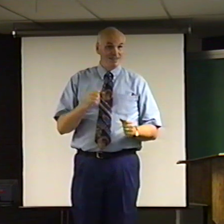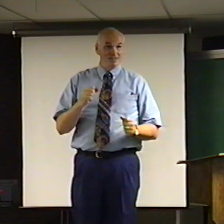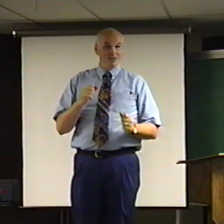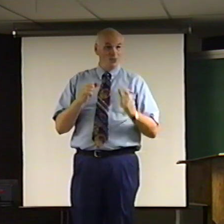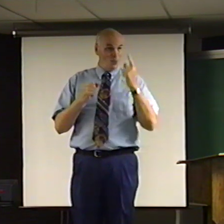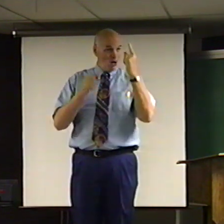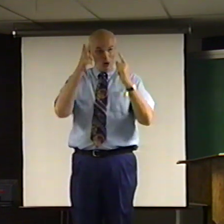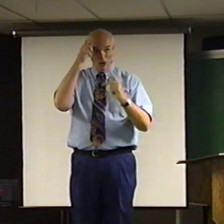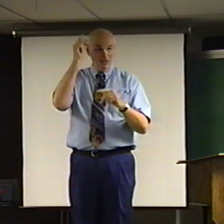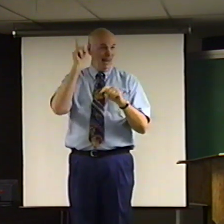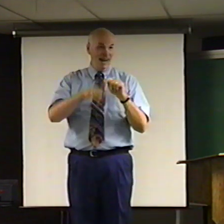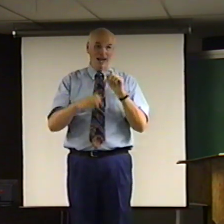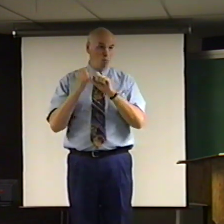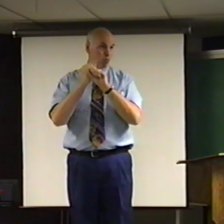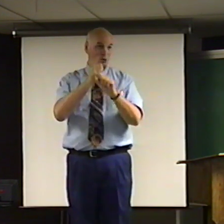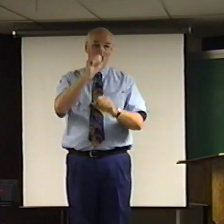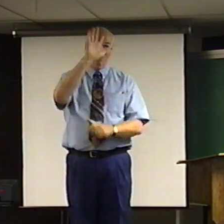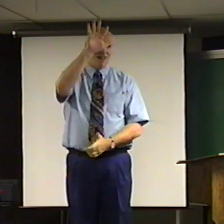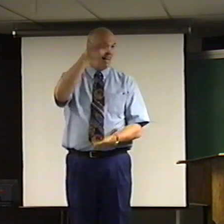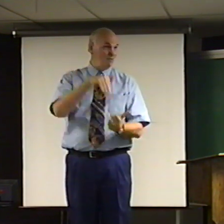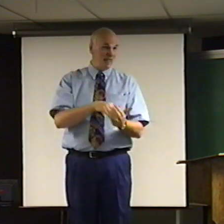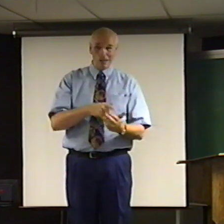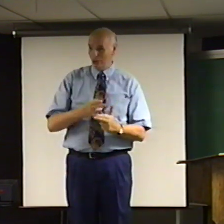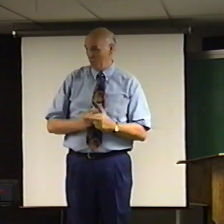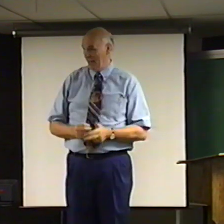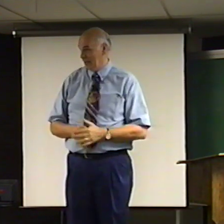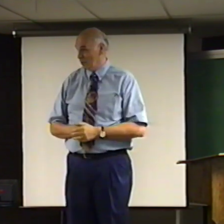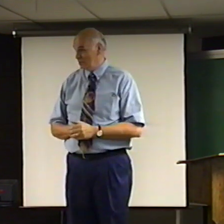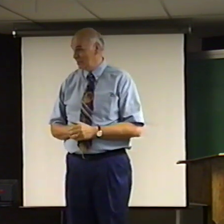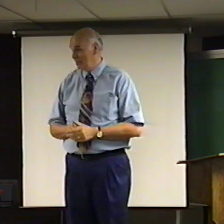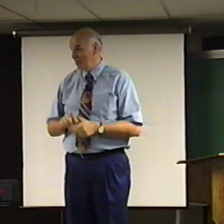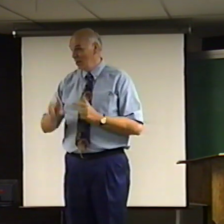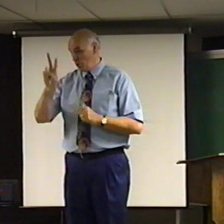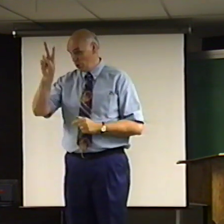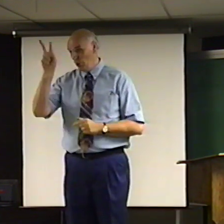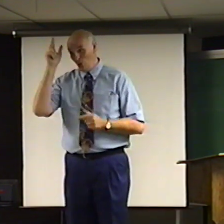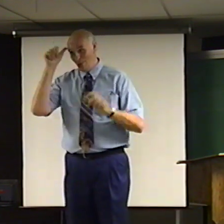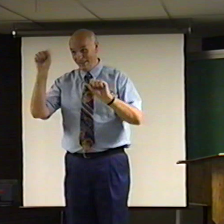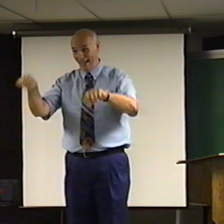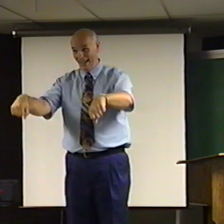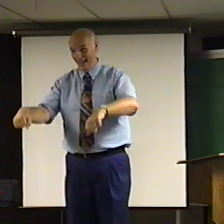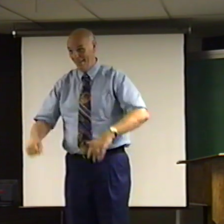What horse cannot pull 5,000 pounds to do horse kill?